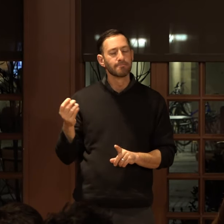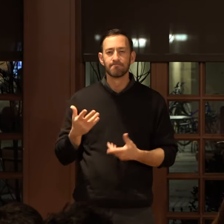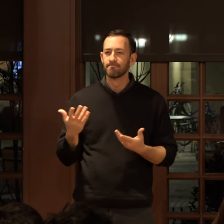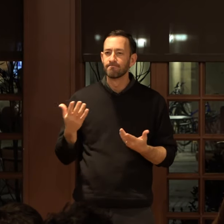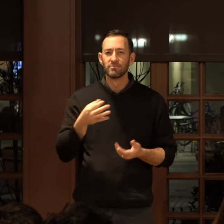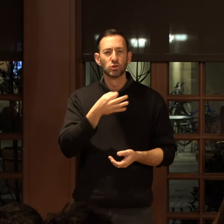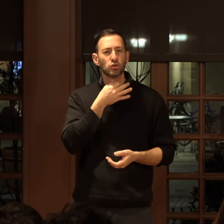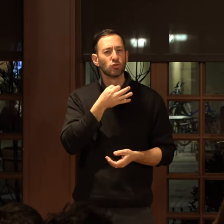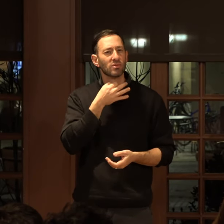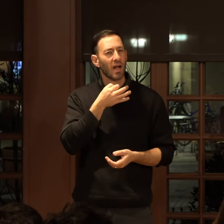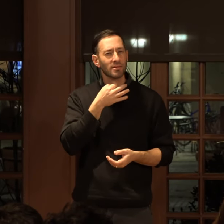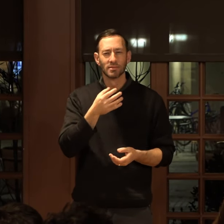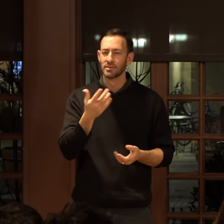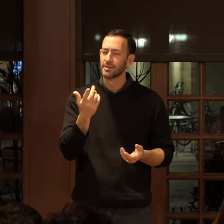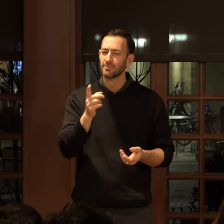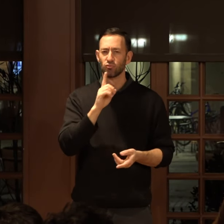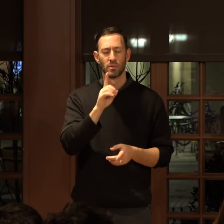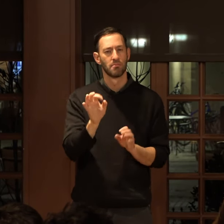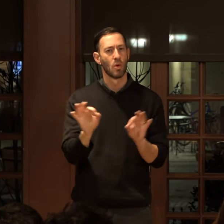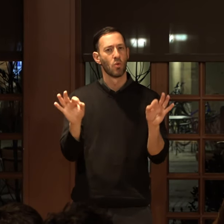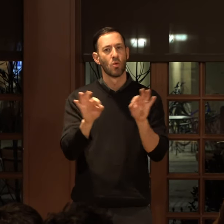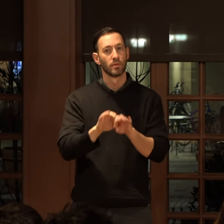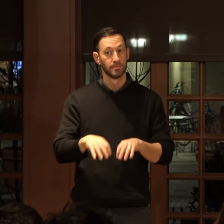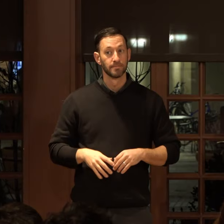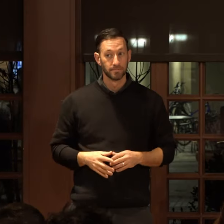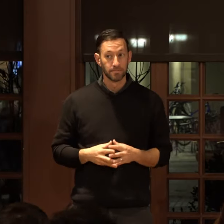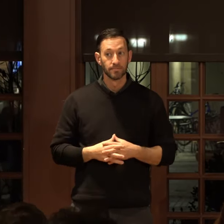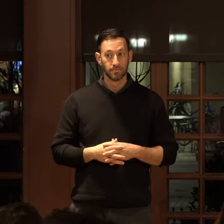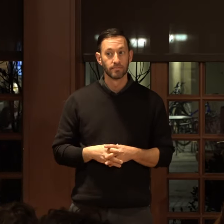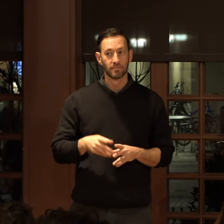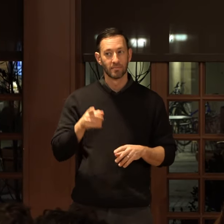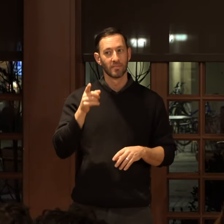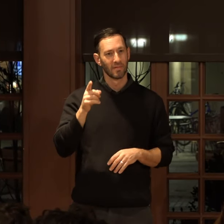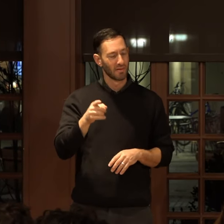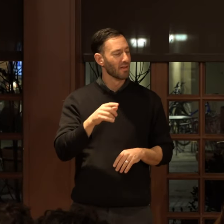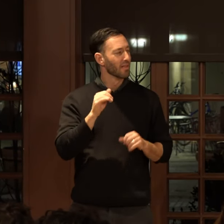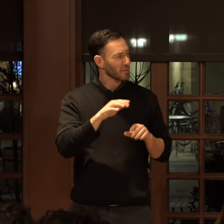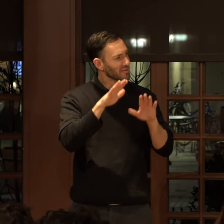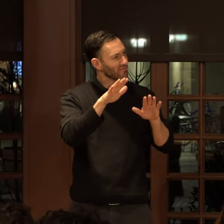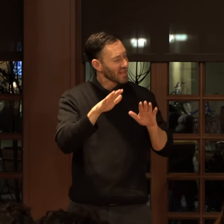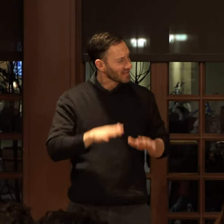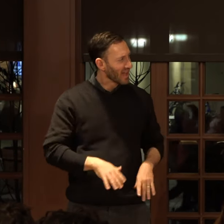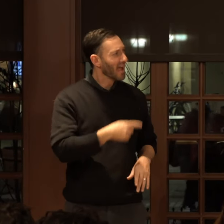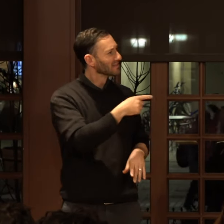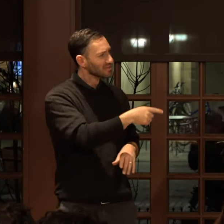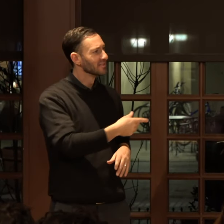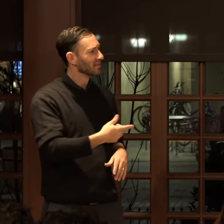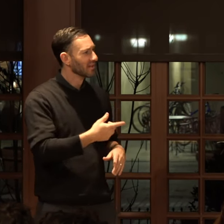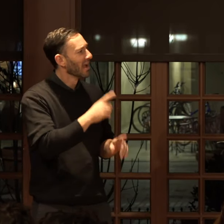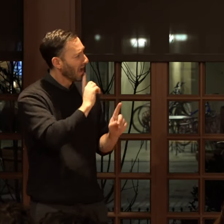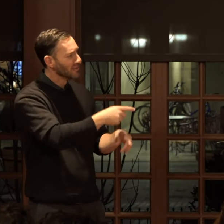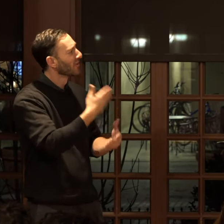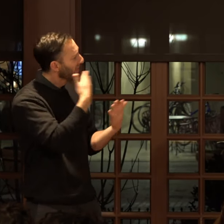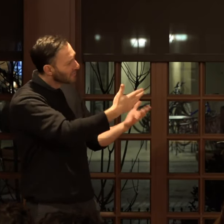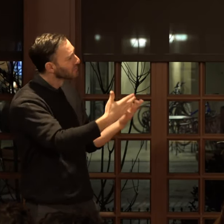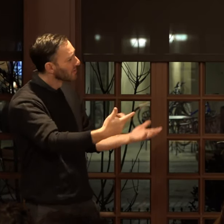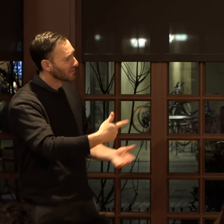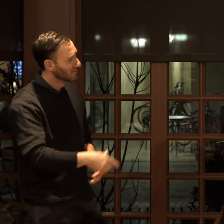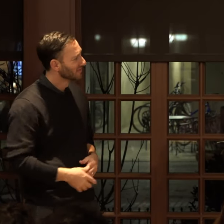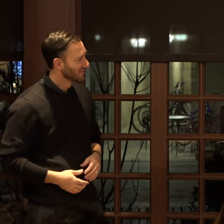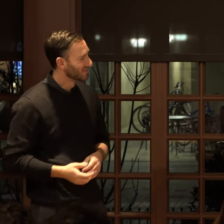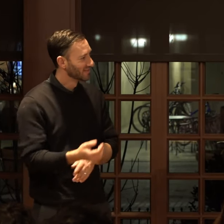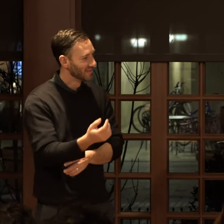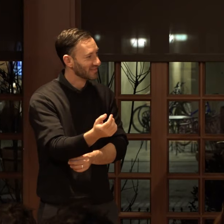you know, just curiosity is really, really crucial. That was a fantastic answer. Thank you so much.